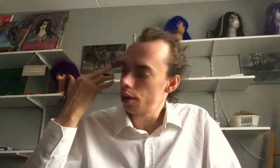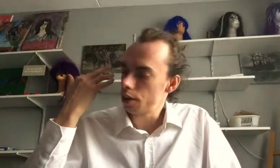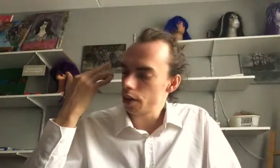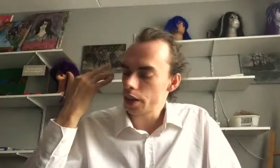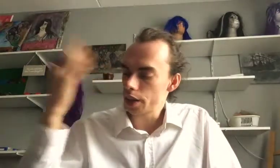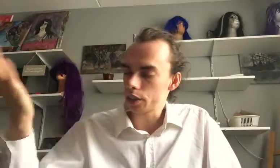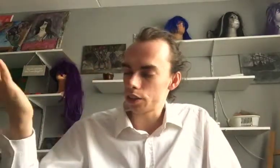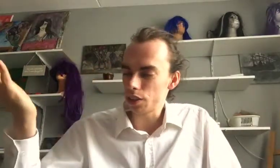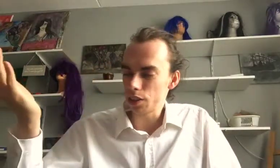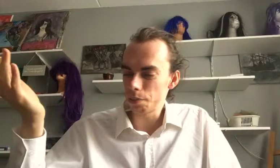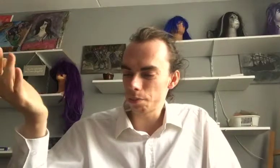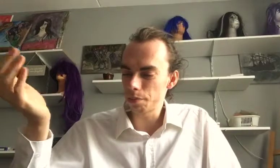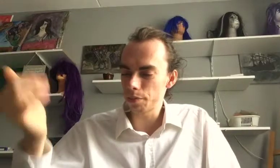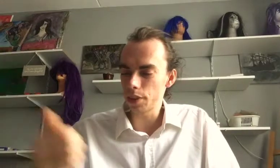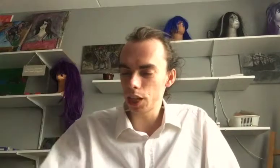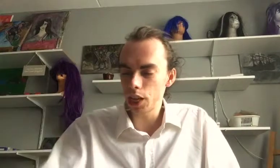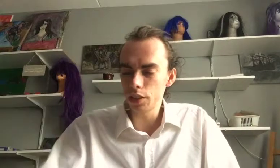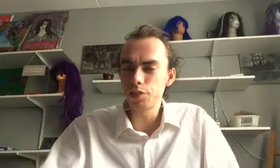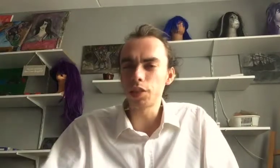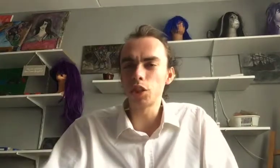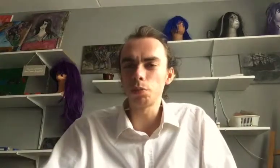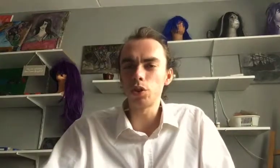like, other vegetables,